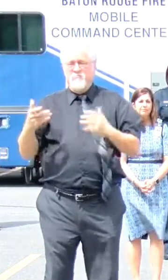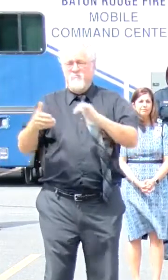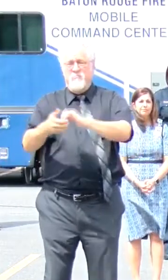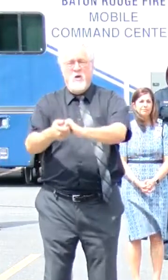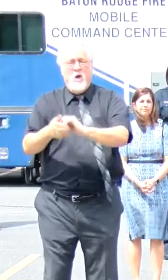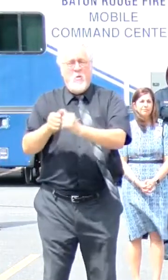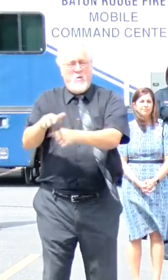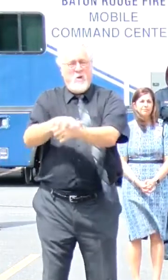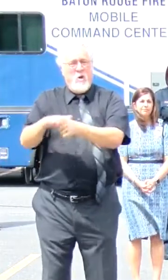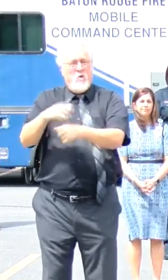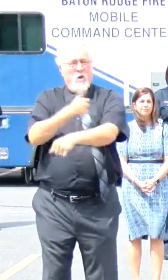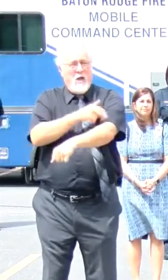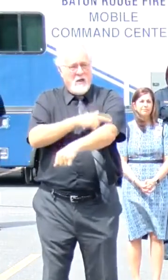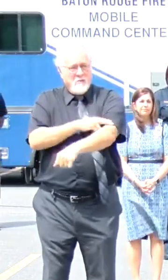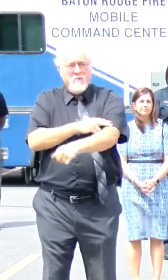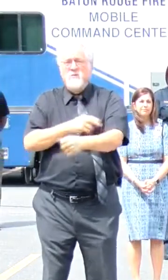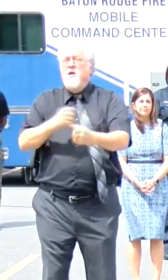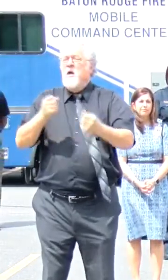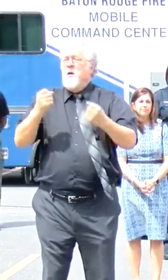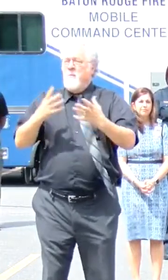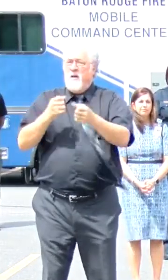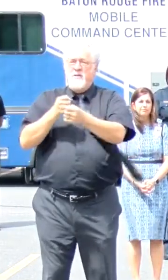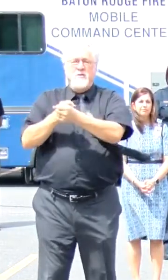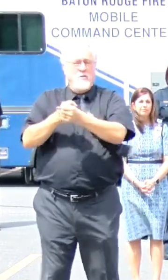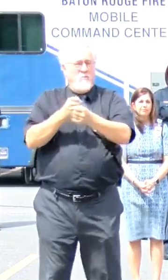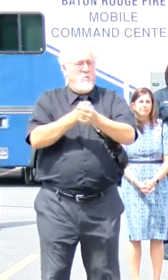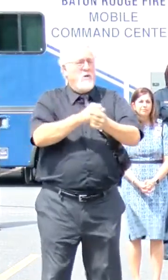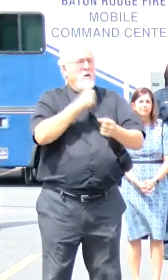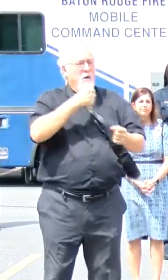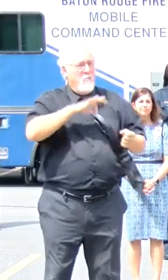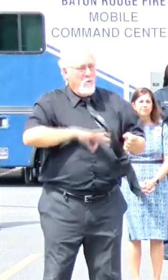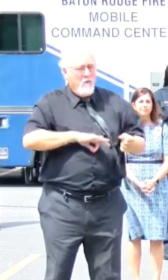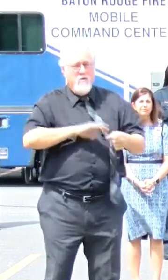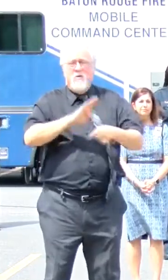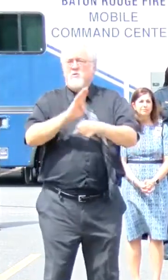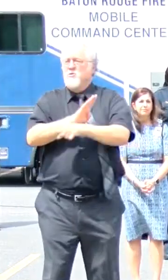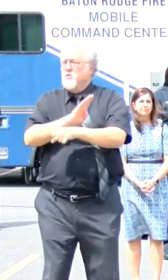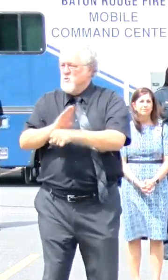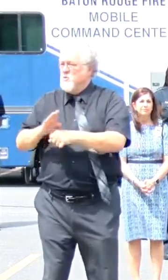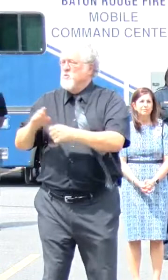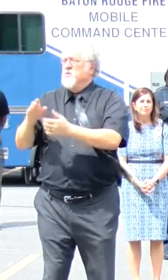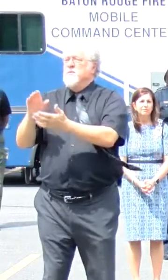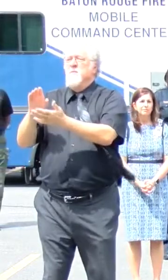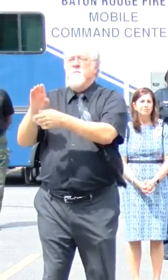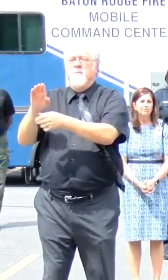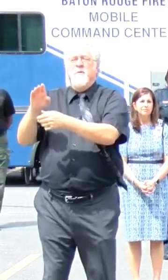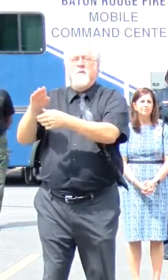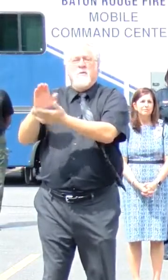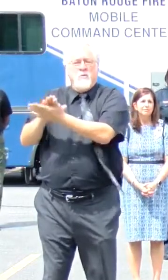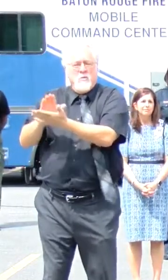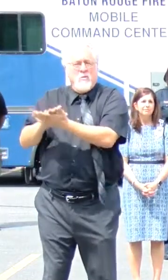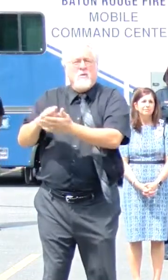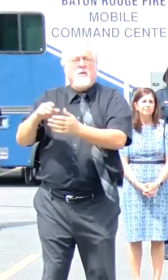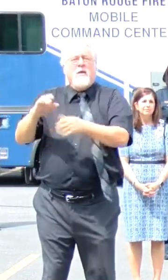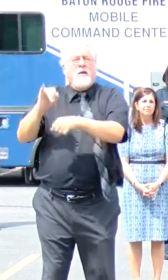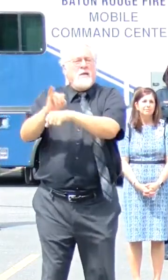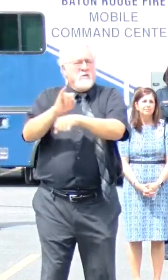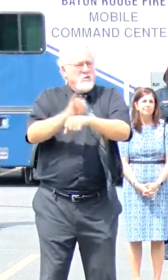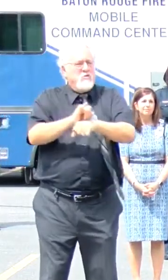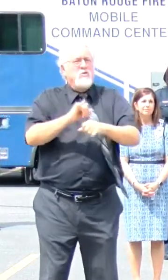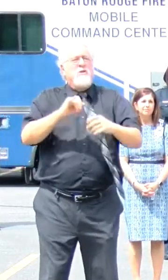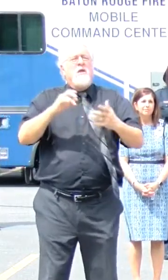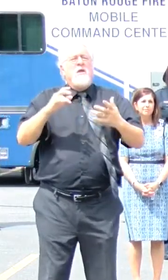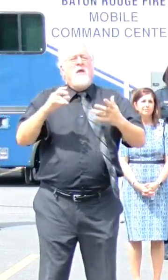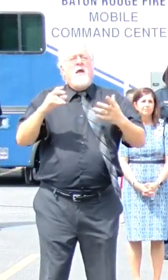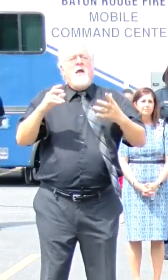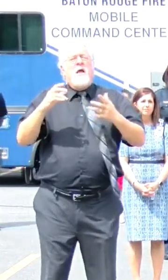local hospitals, many supporting nonprofits, businesses, schools, and government institutions, released our community health need